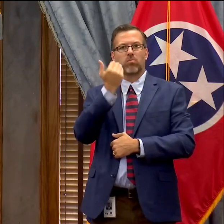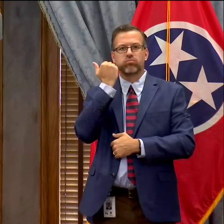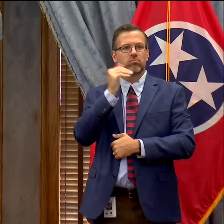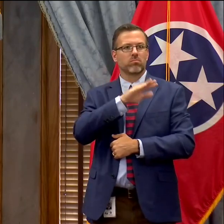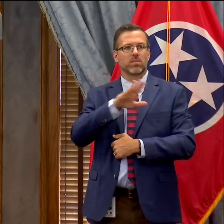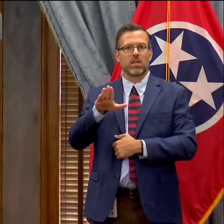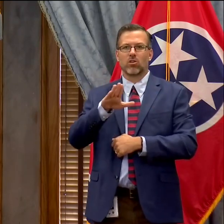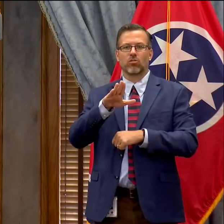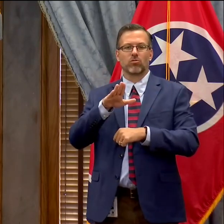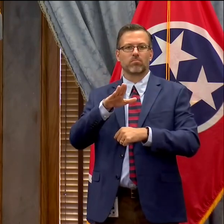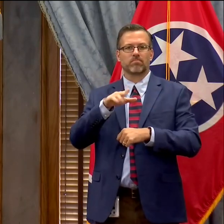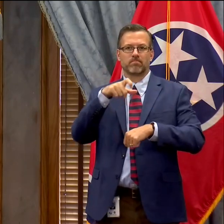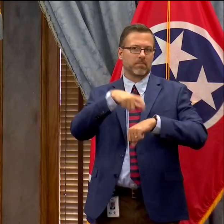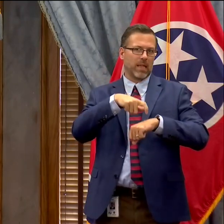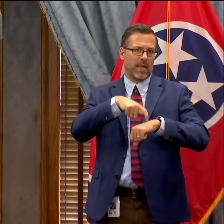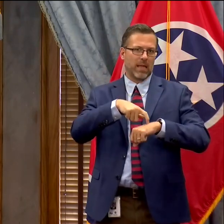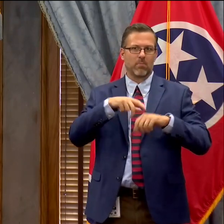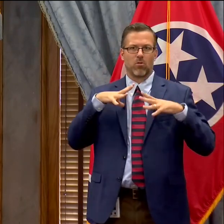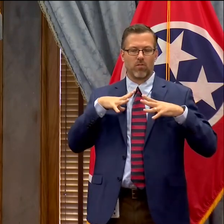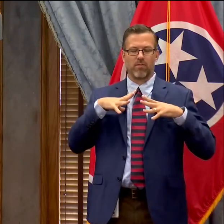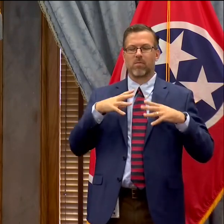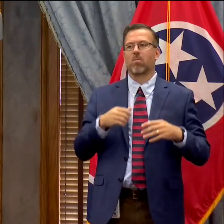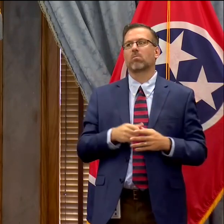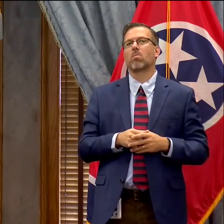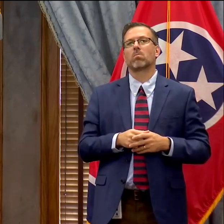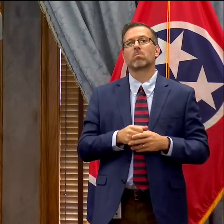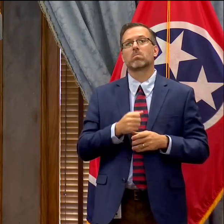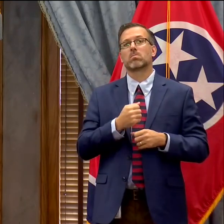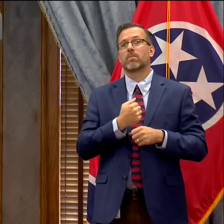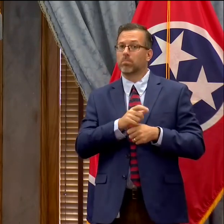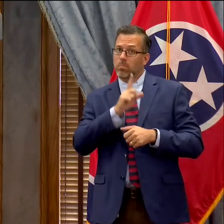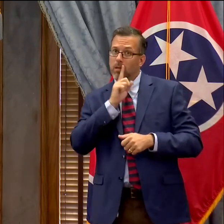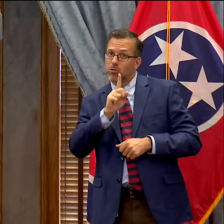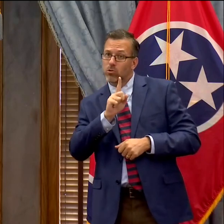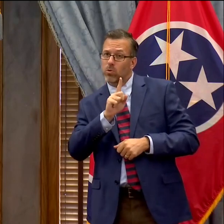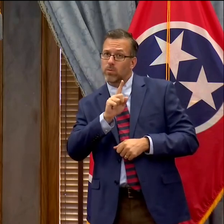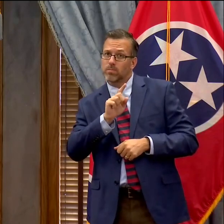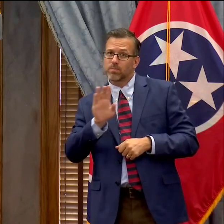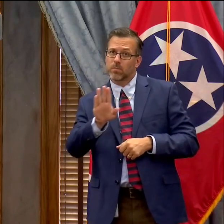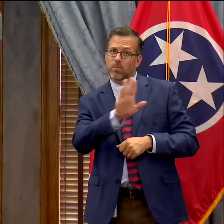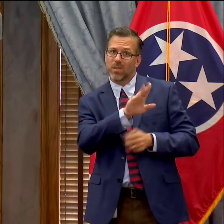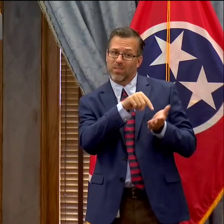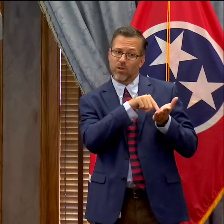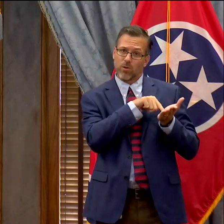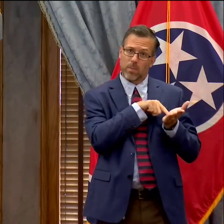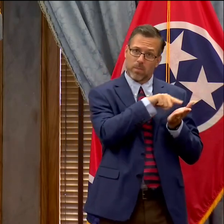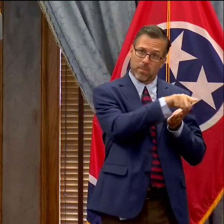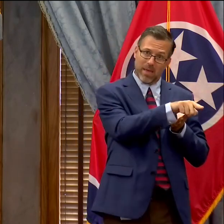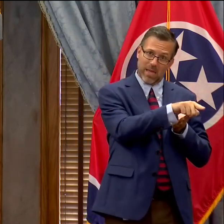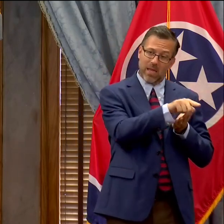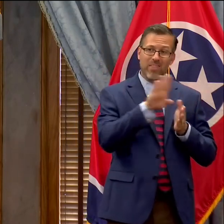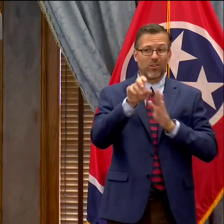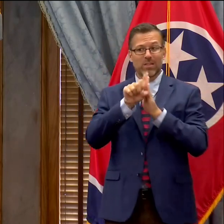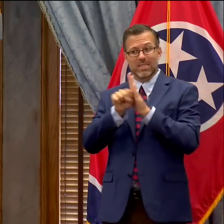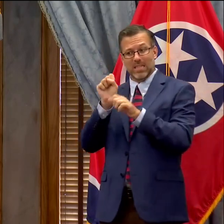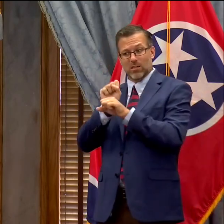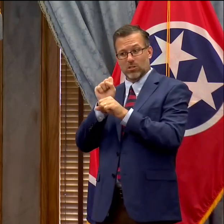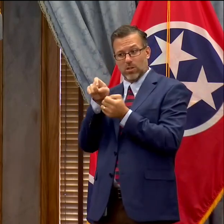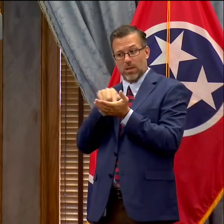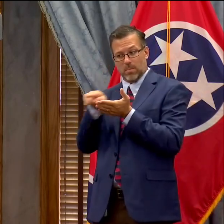to make certain that their pay and the difference in pay between their active duty pay and their